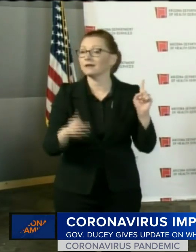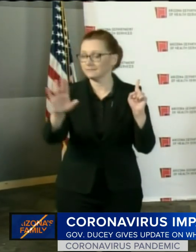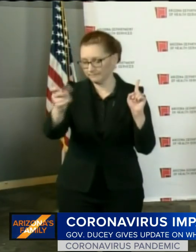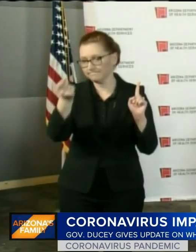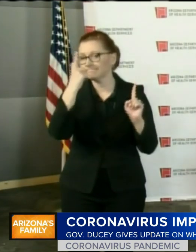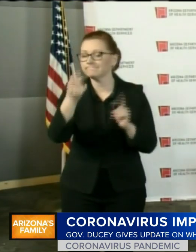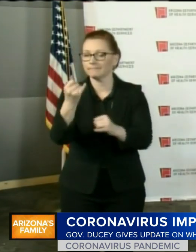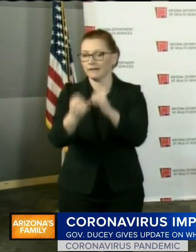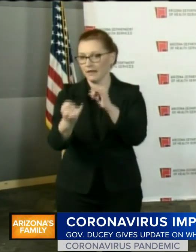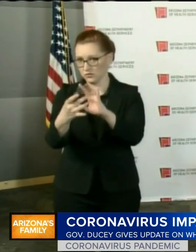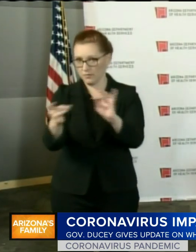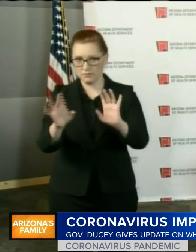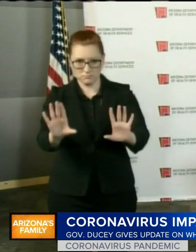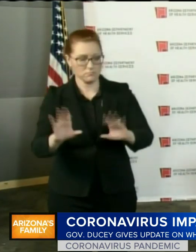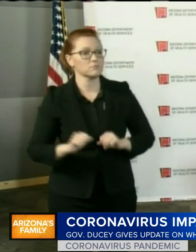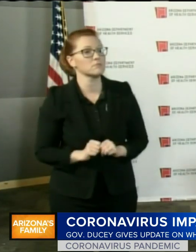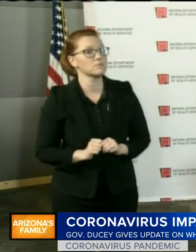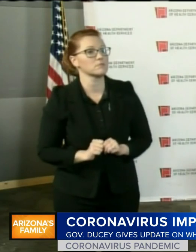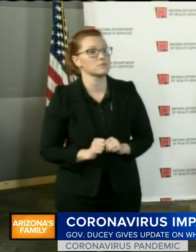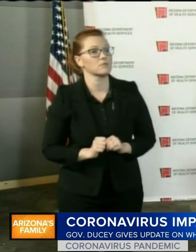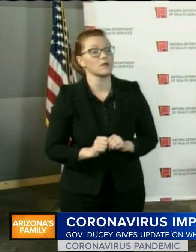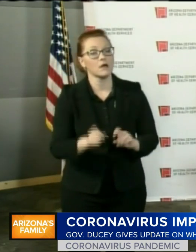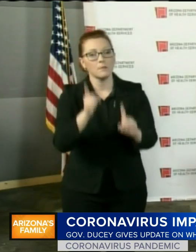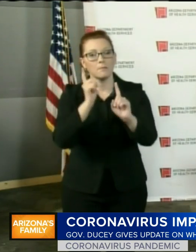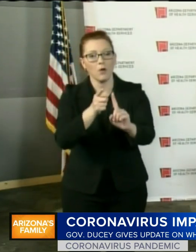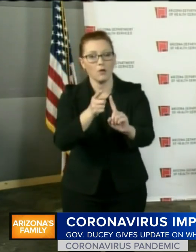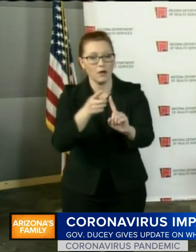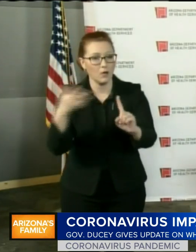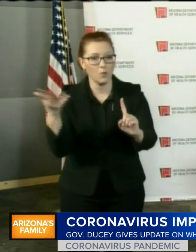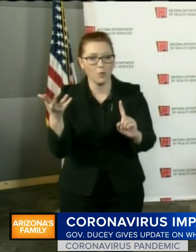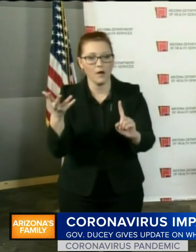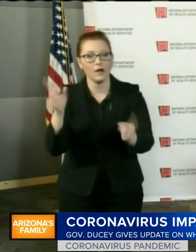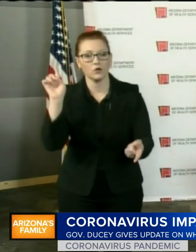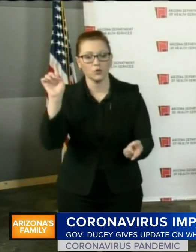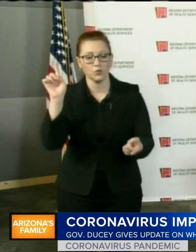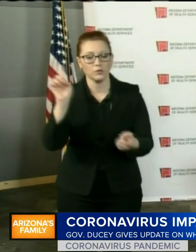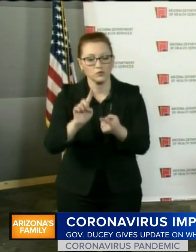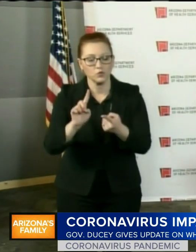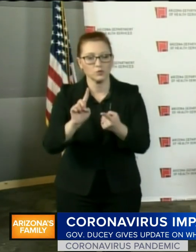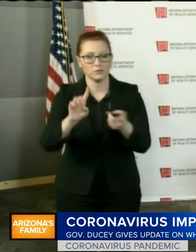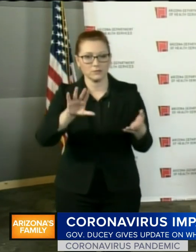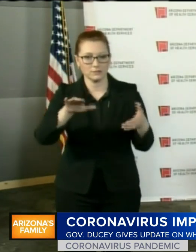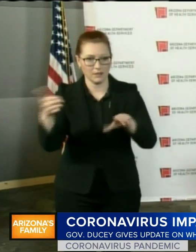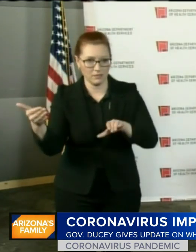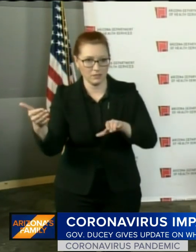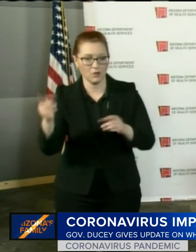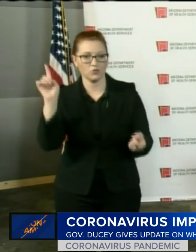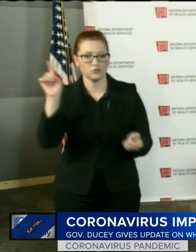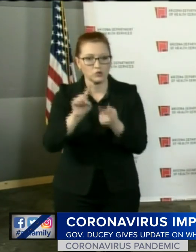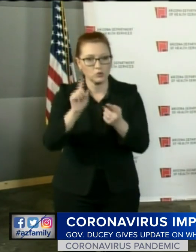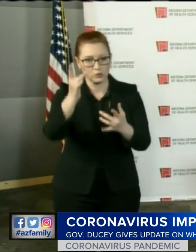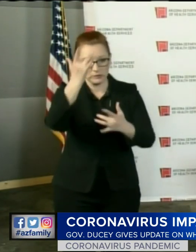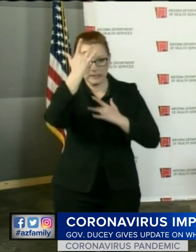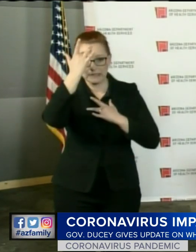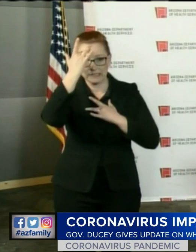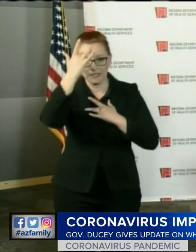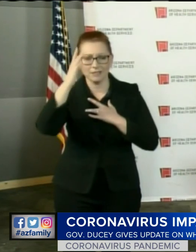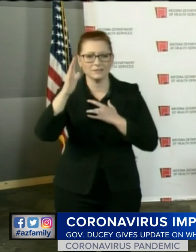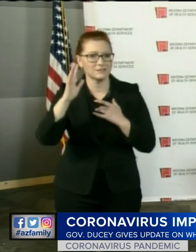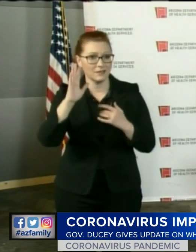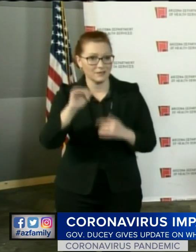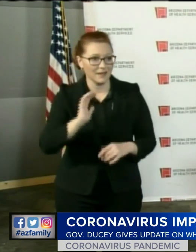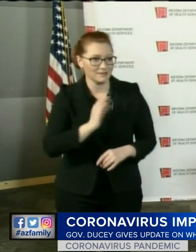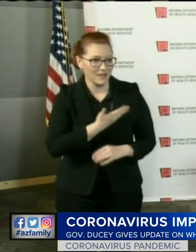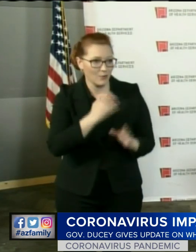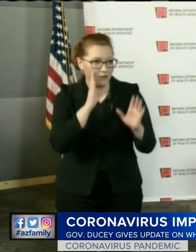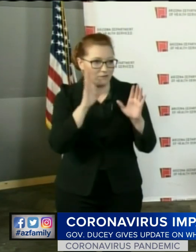closing in closing the idea is to reduce the number of deaths reduce the number of illnesses that's what we're